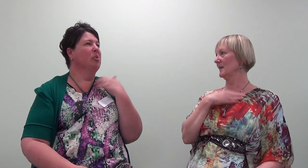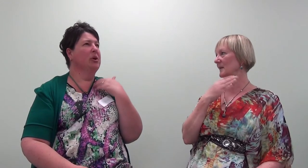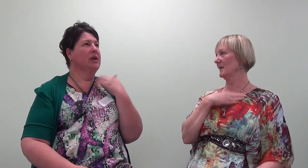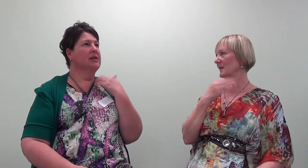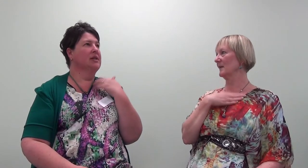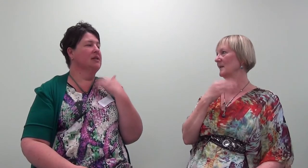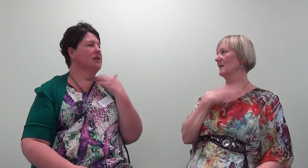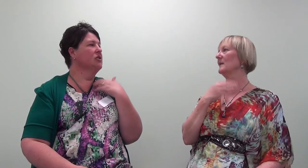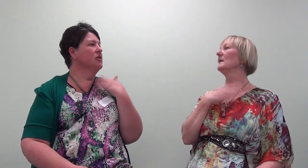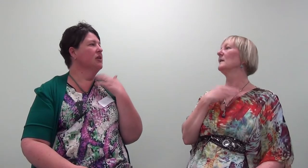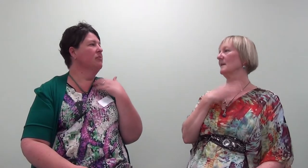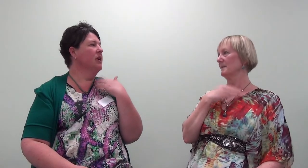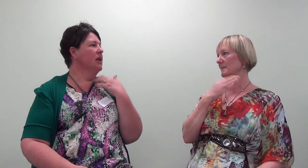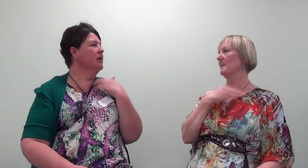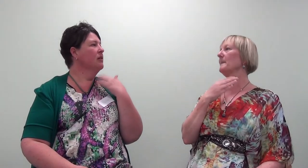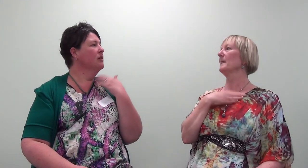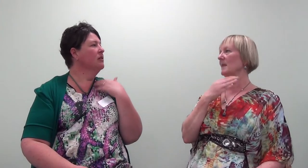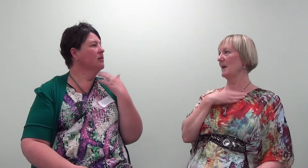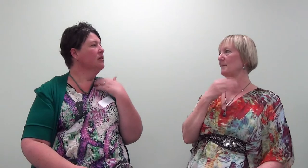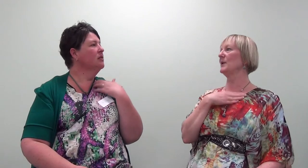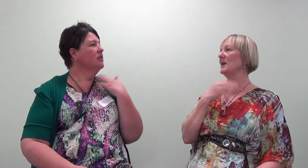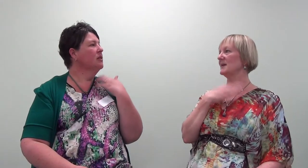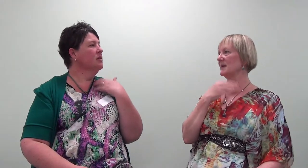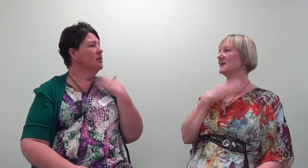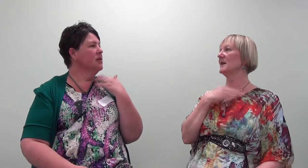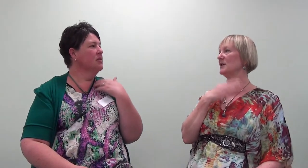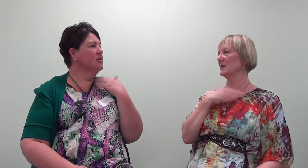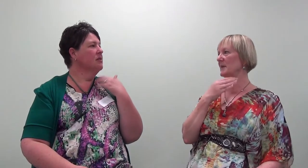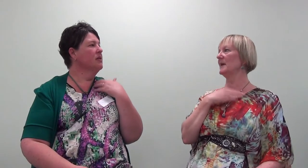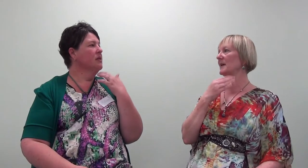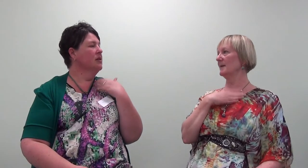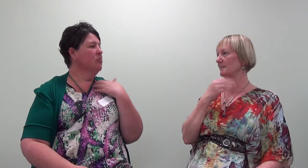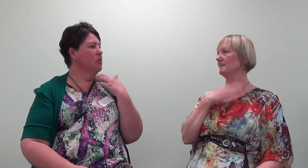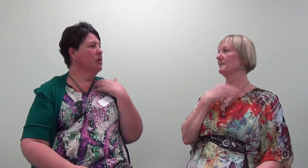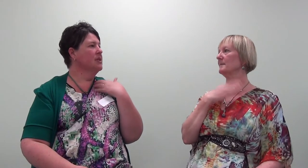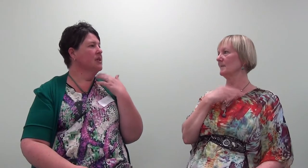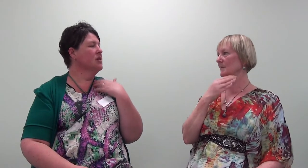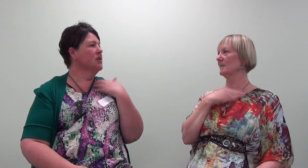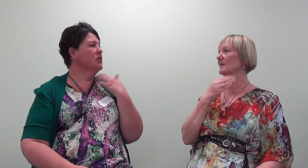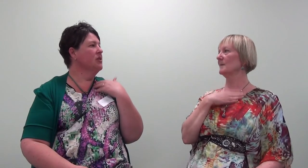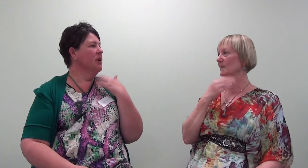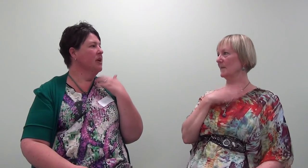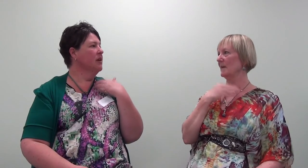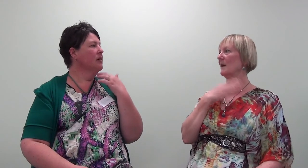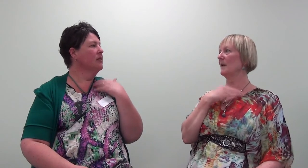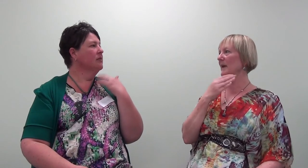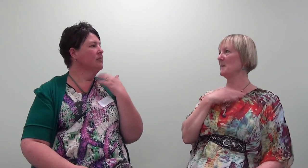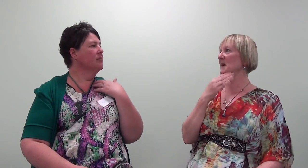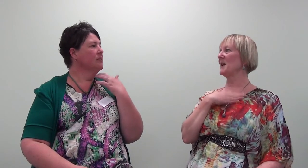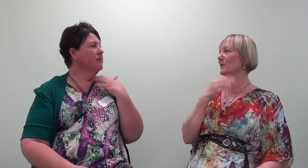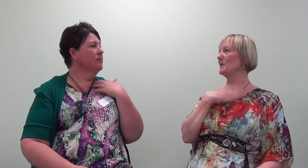burning sensation in my neck. I thank my neck for